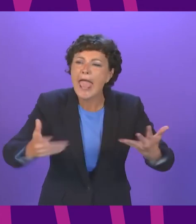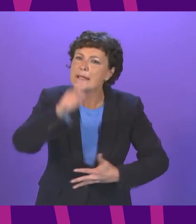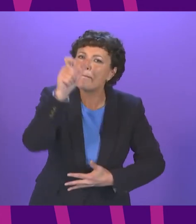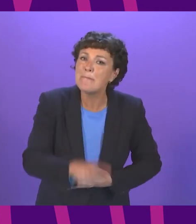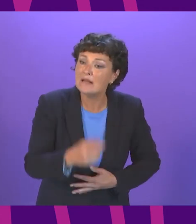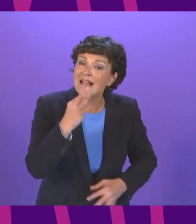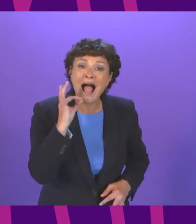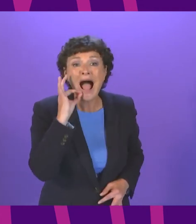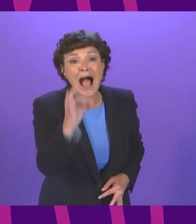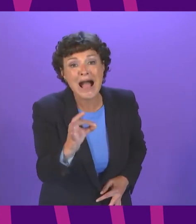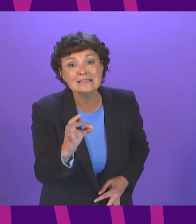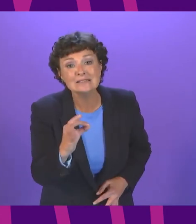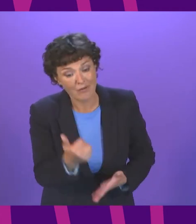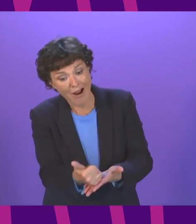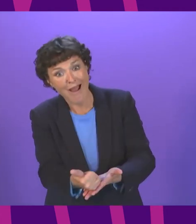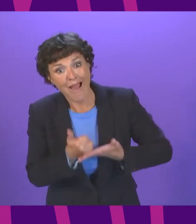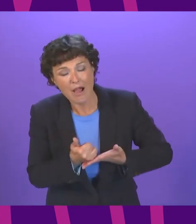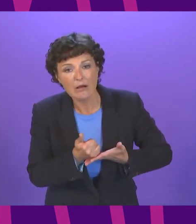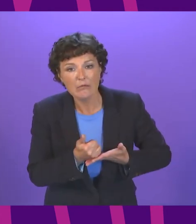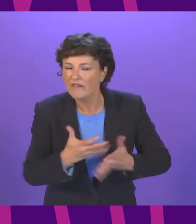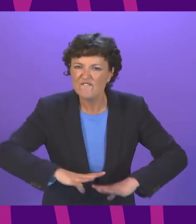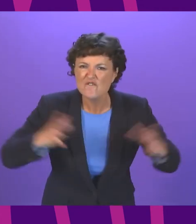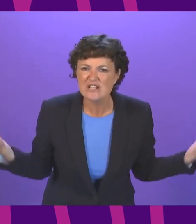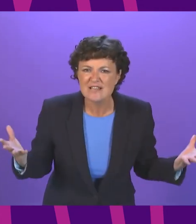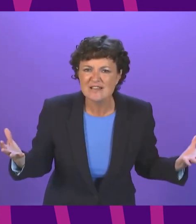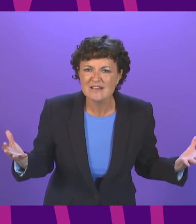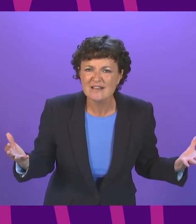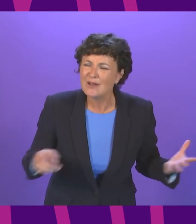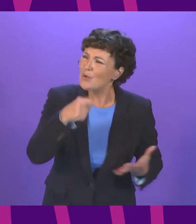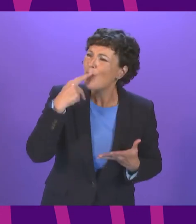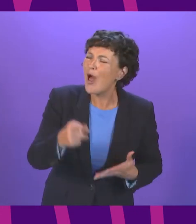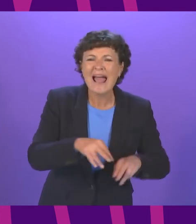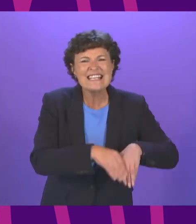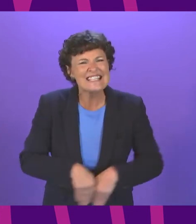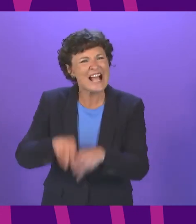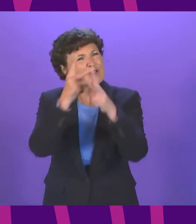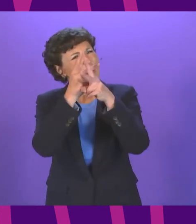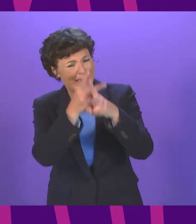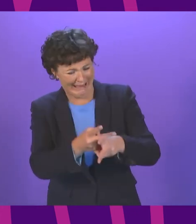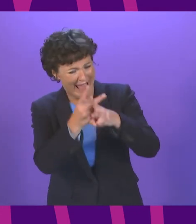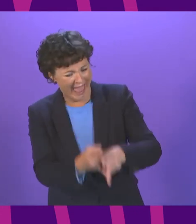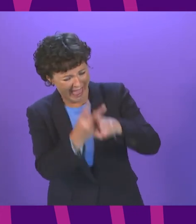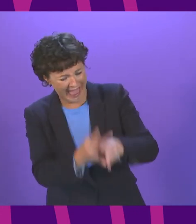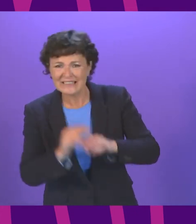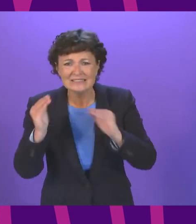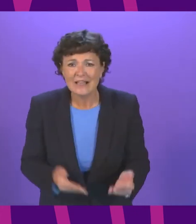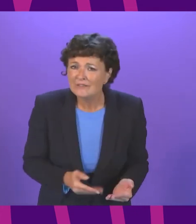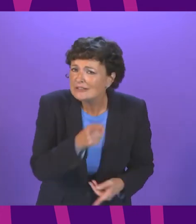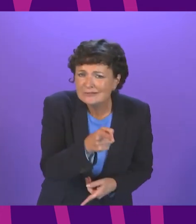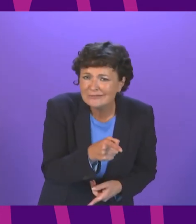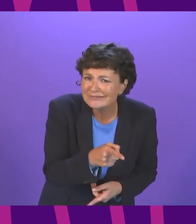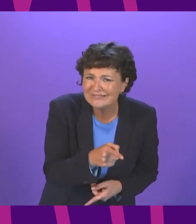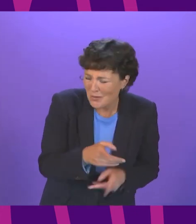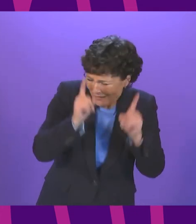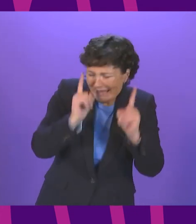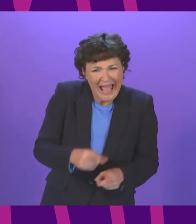the world over to call it a national care service is disingenuous there has been no suggestion that this will be a socialised